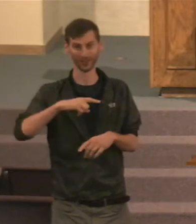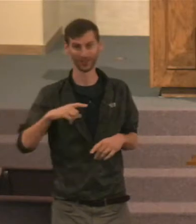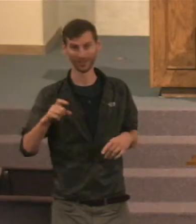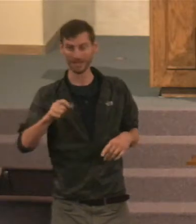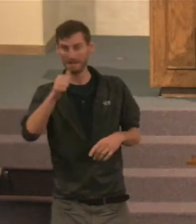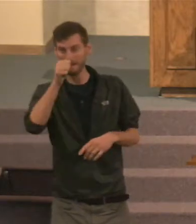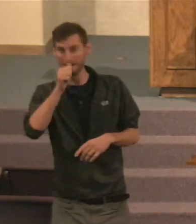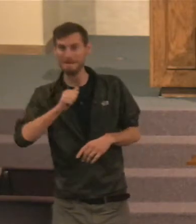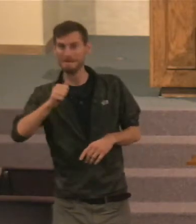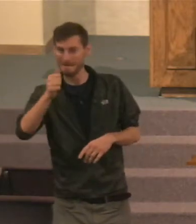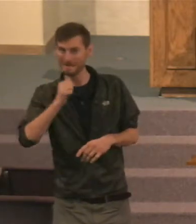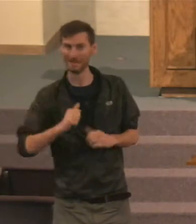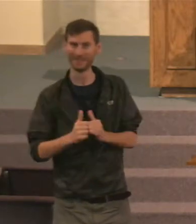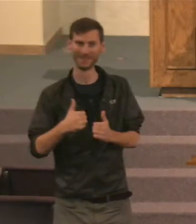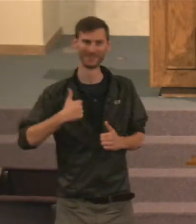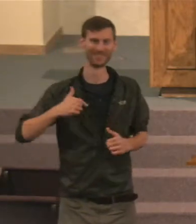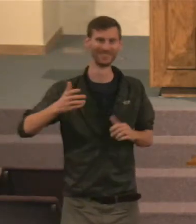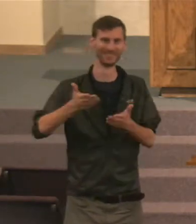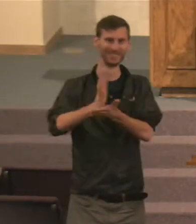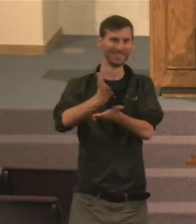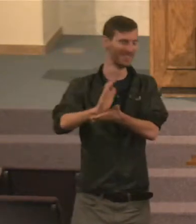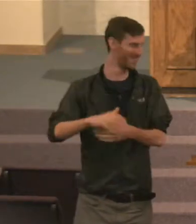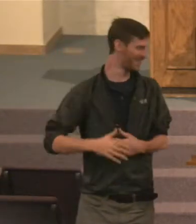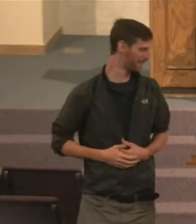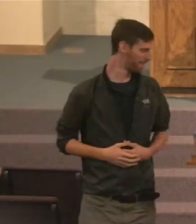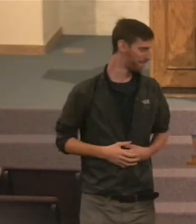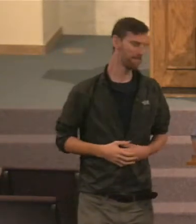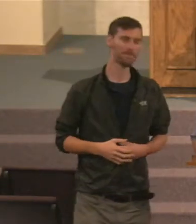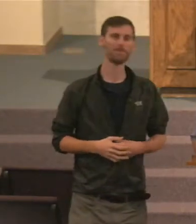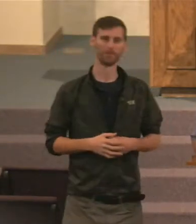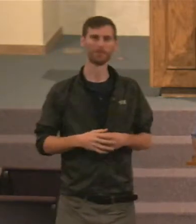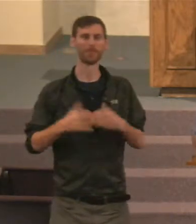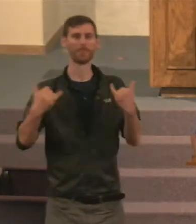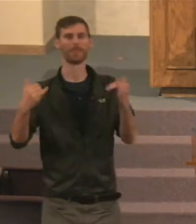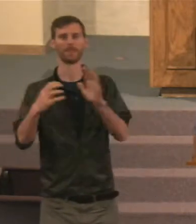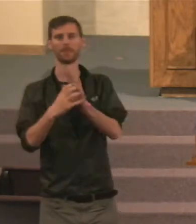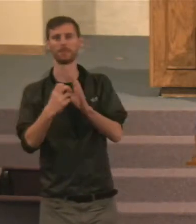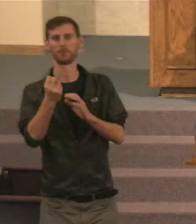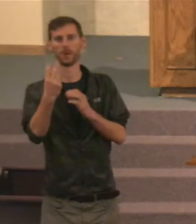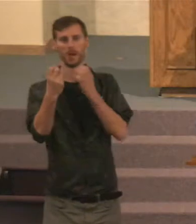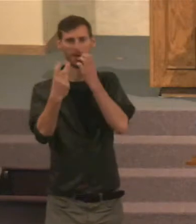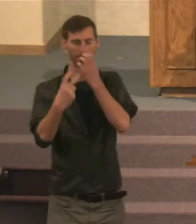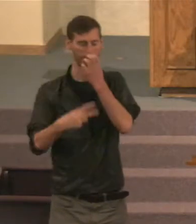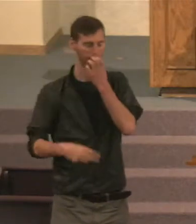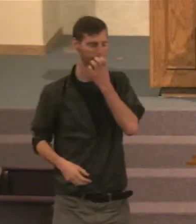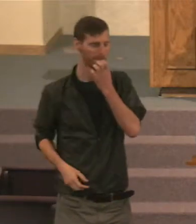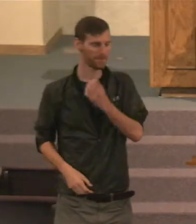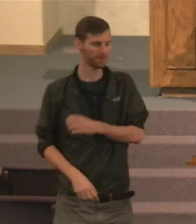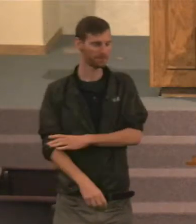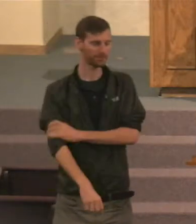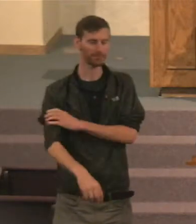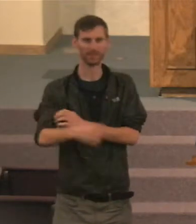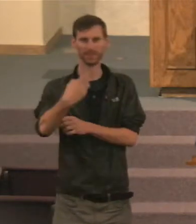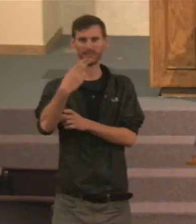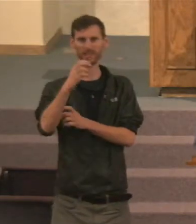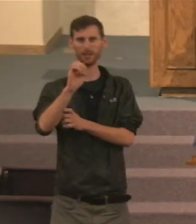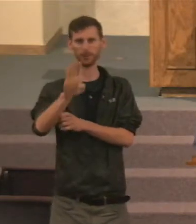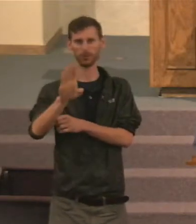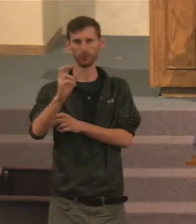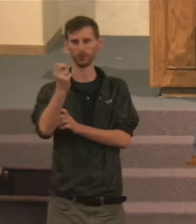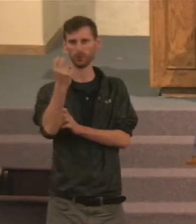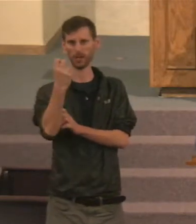So, but we'll look at this now. We're here in Chapter 12, as I said. And we're going to begin